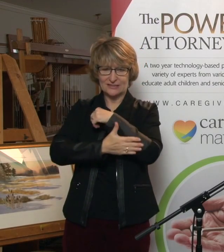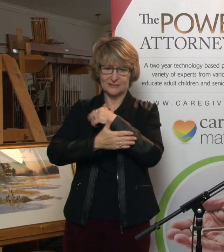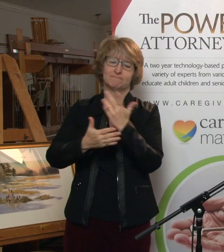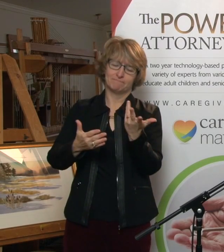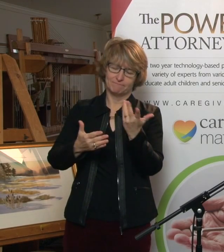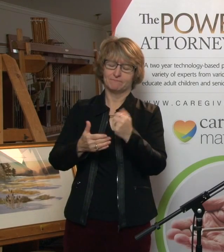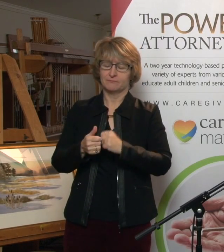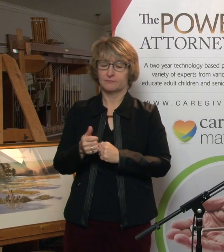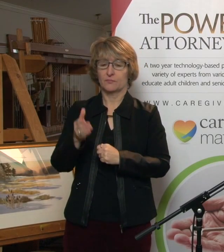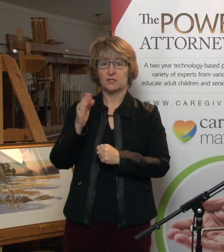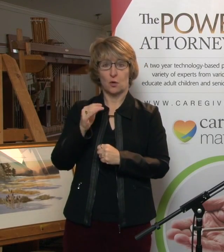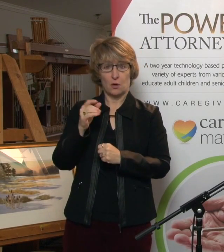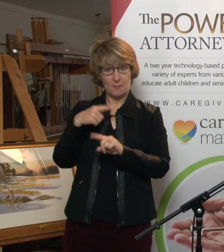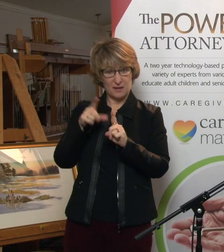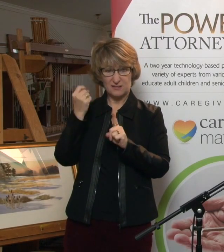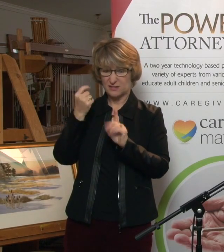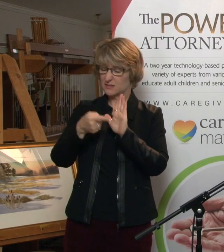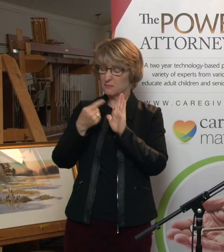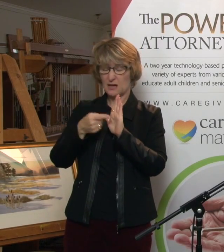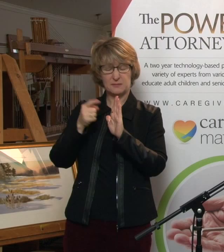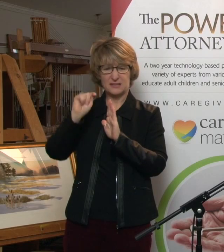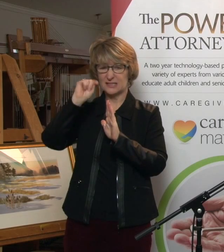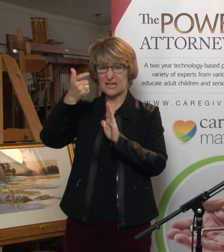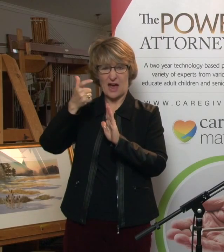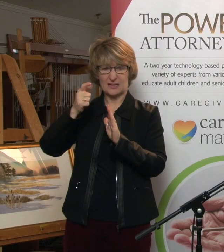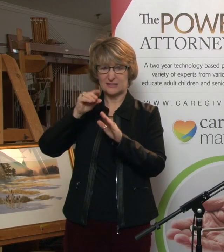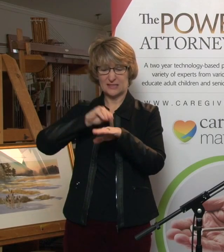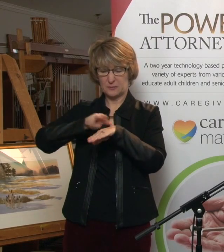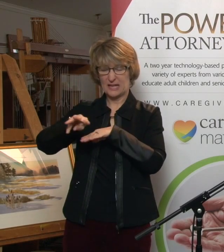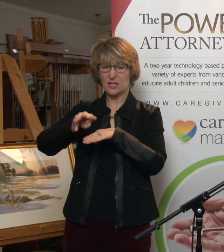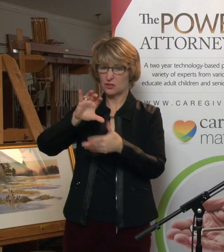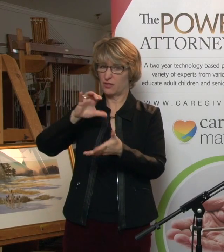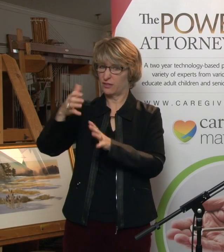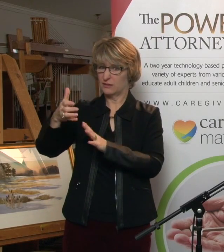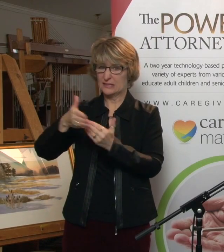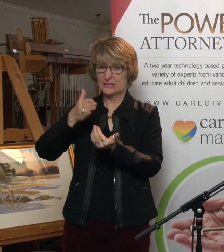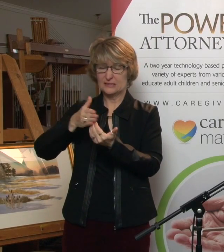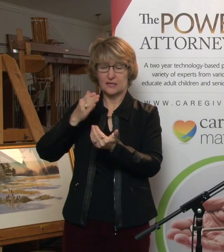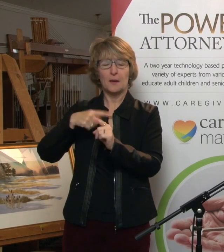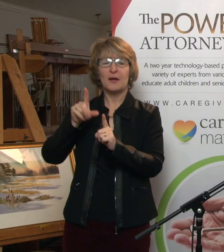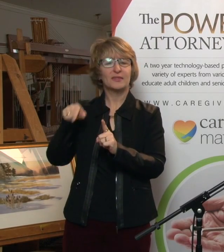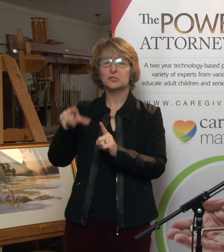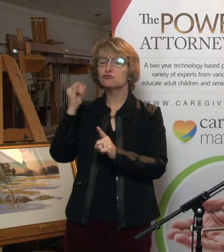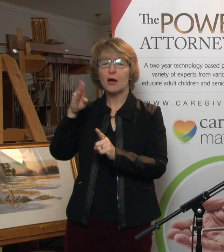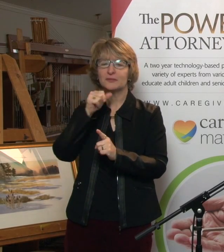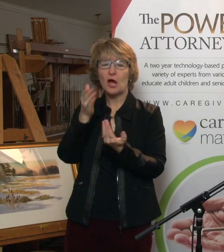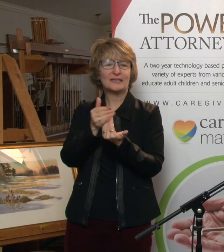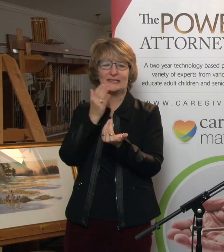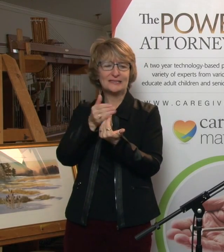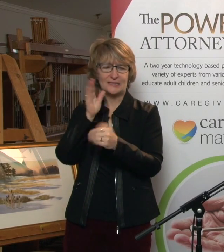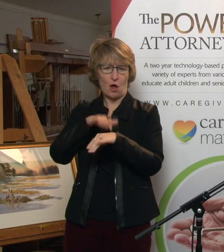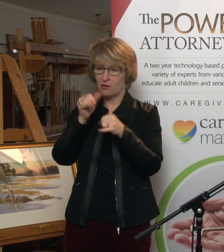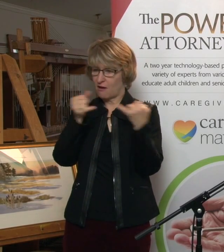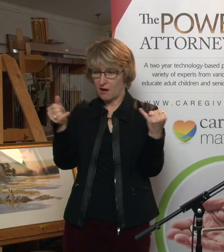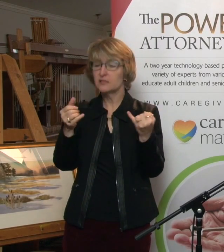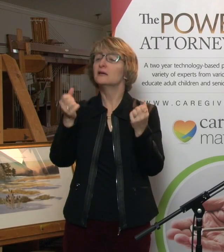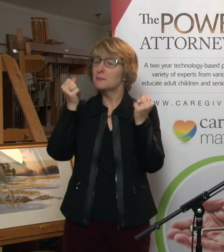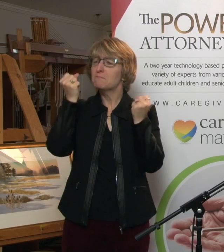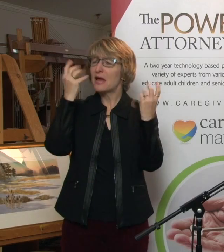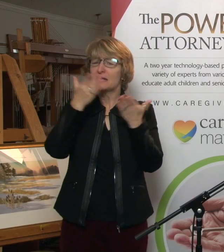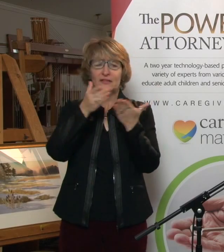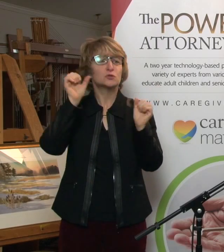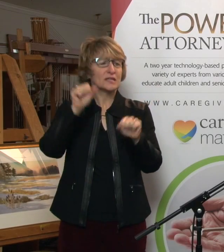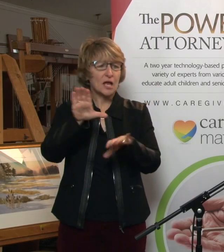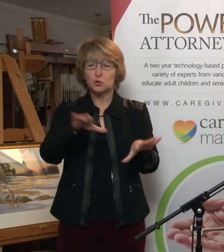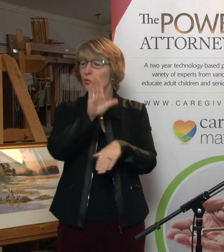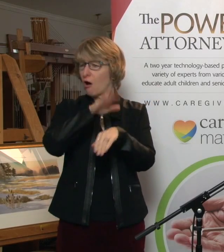tax residents, so it could get screwed up in that way. But again, just this is not a job that you can do online. There's more and more things in this world that we can. But